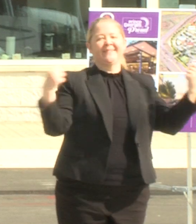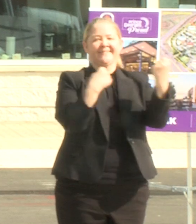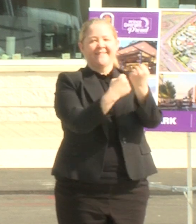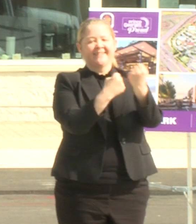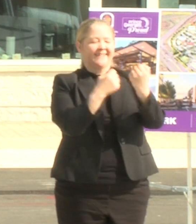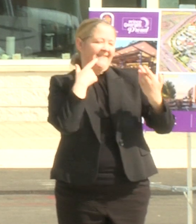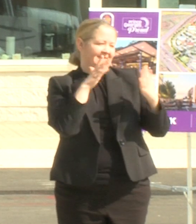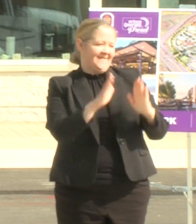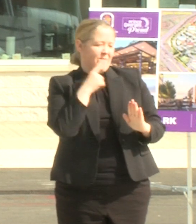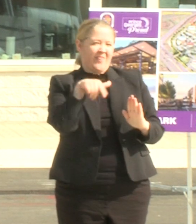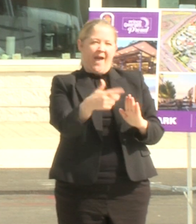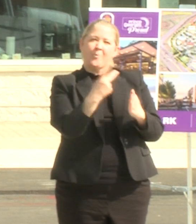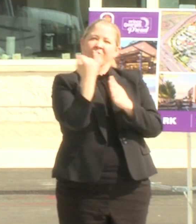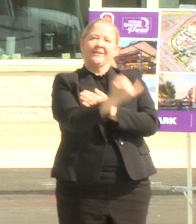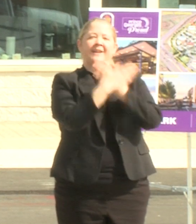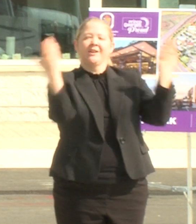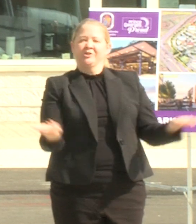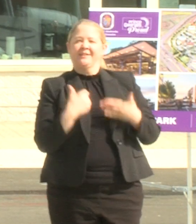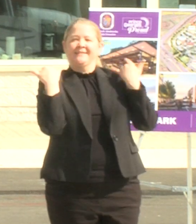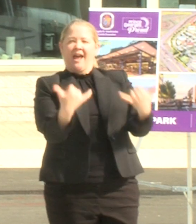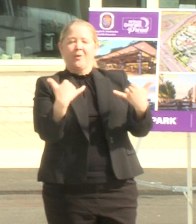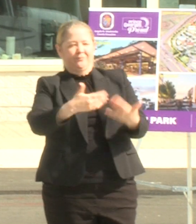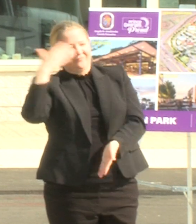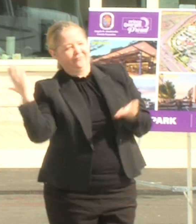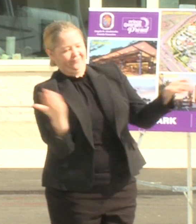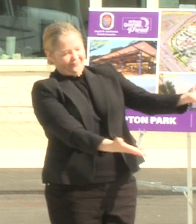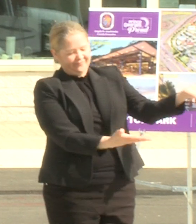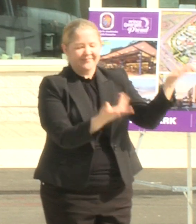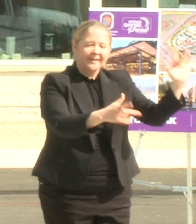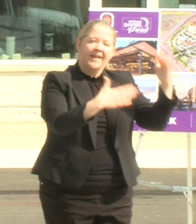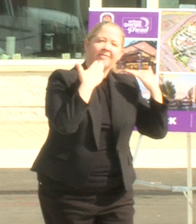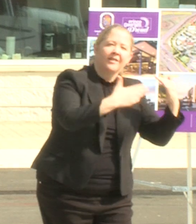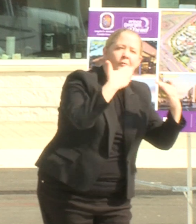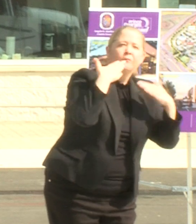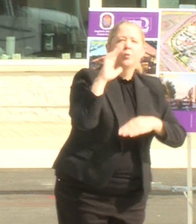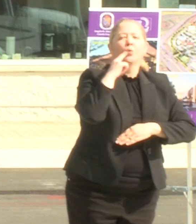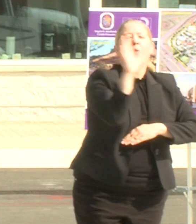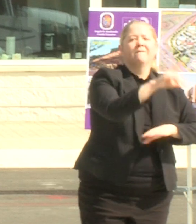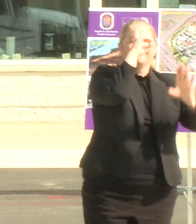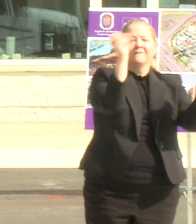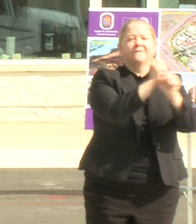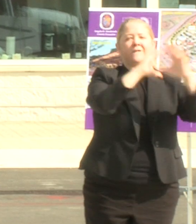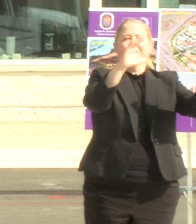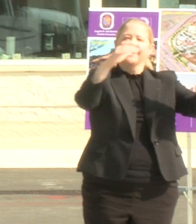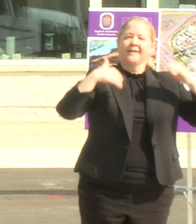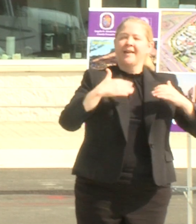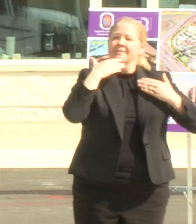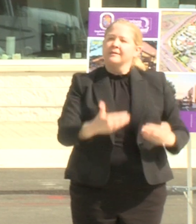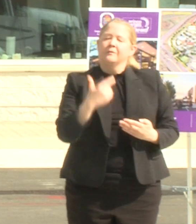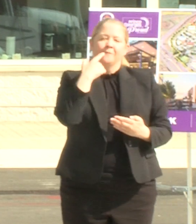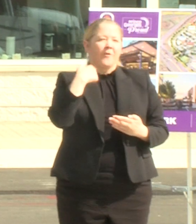that project and here she is now i want to thank you thank you for your vision thank you for bringing this uh